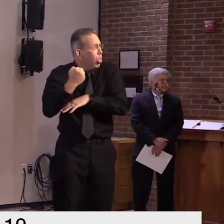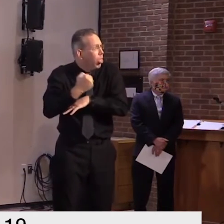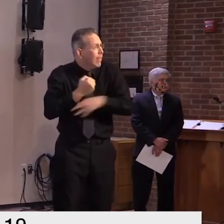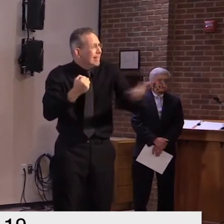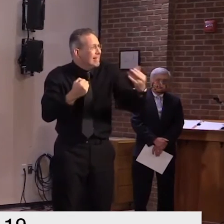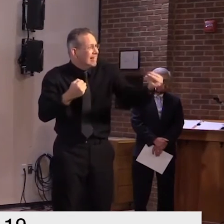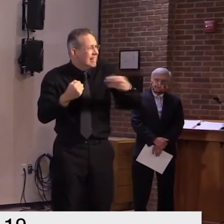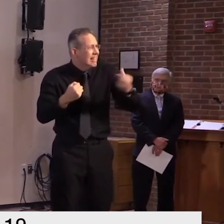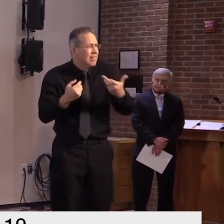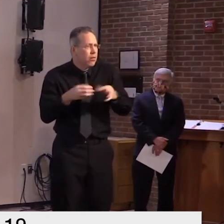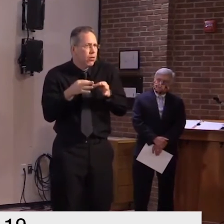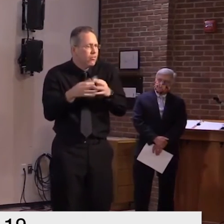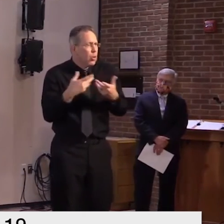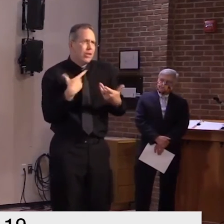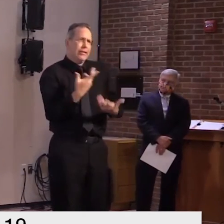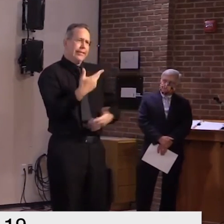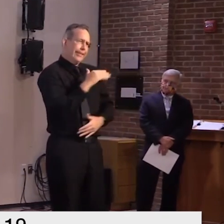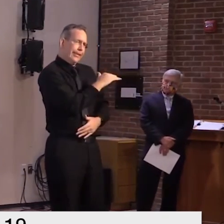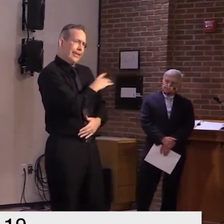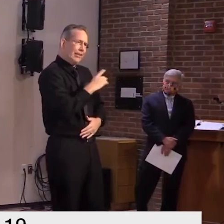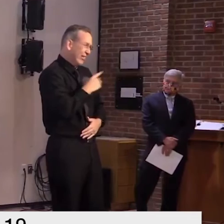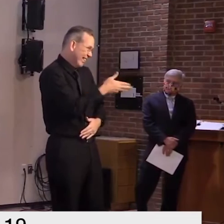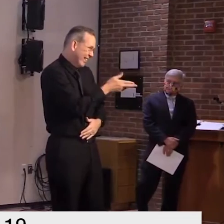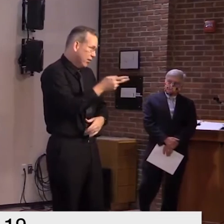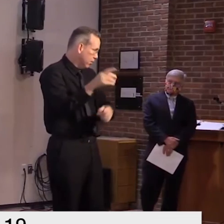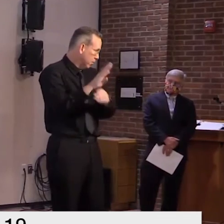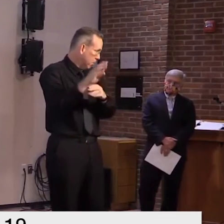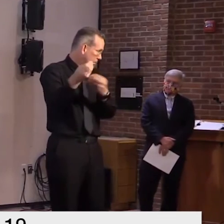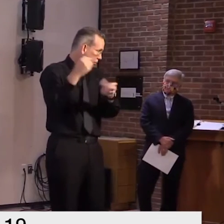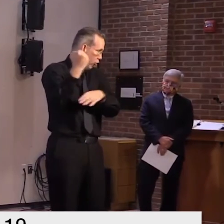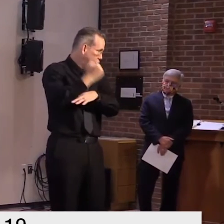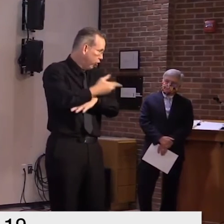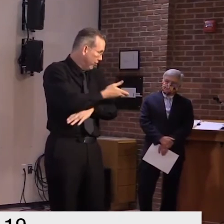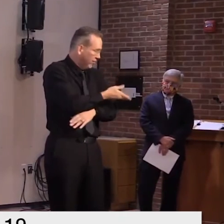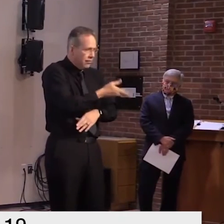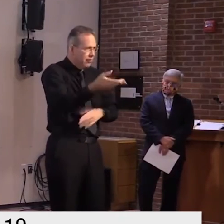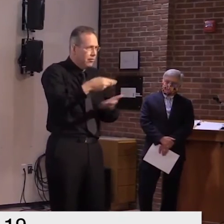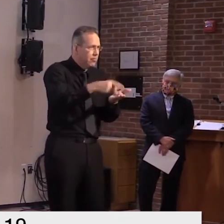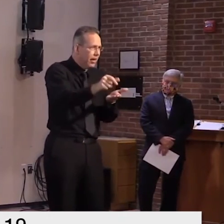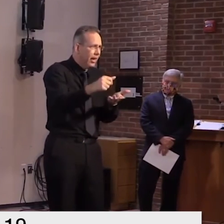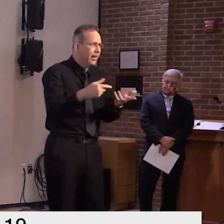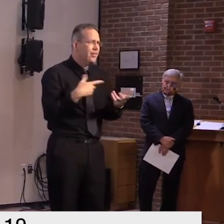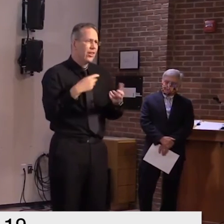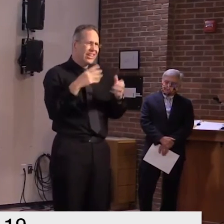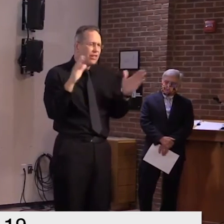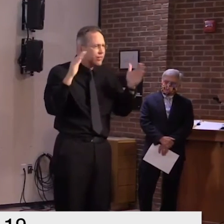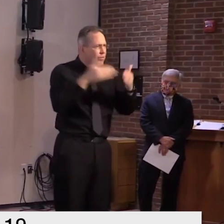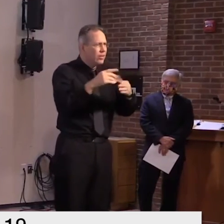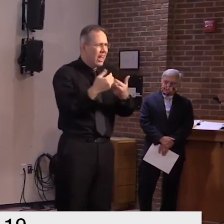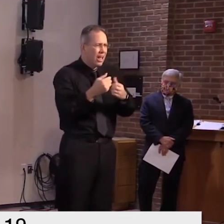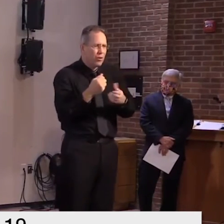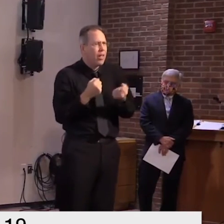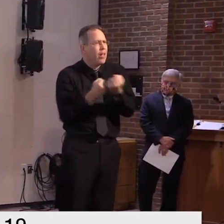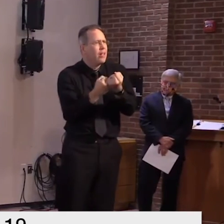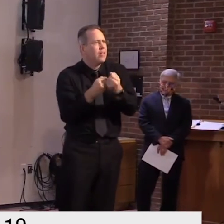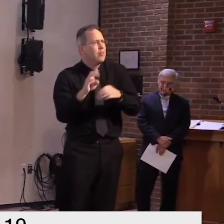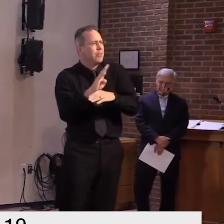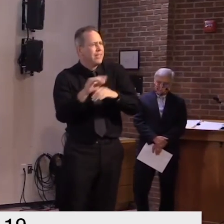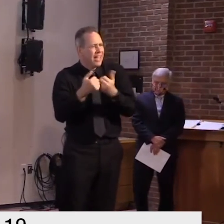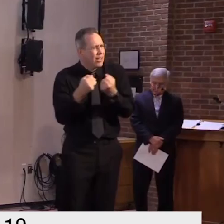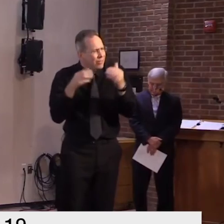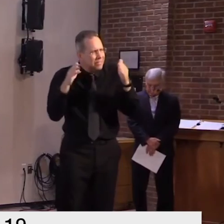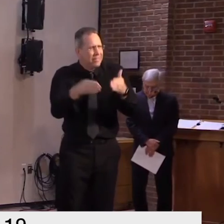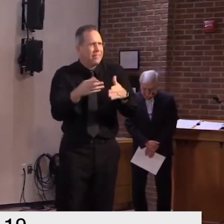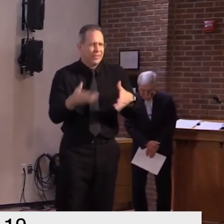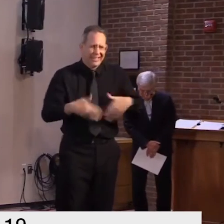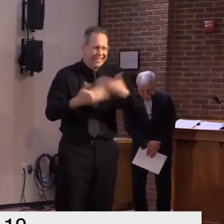the political rhetoric and let's just focus on how do we help these entities these businesses this sector and